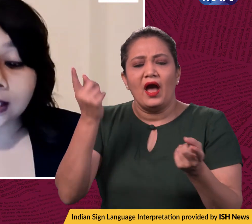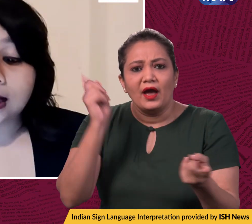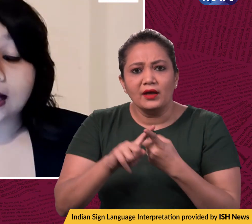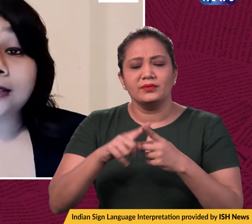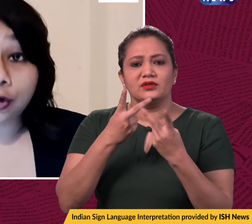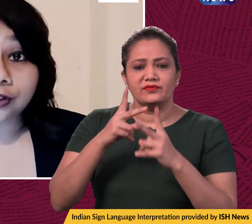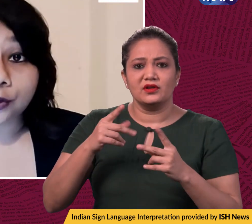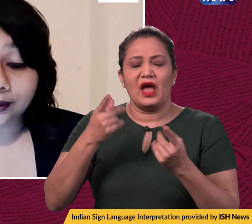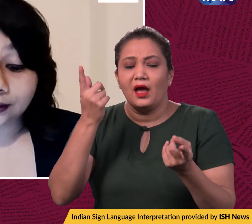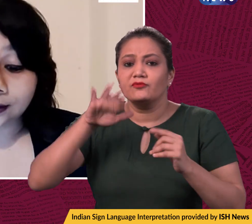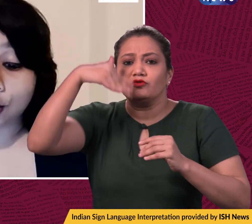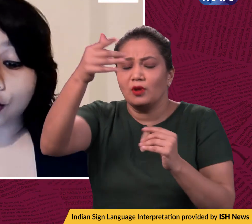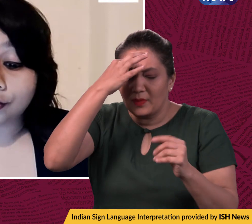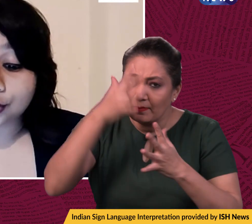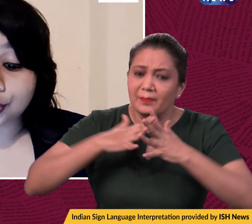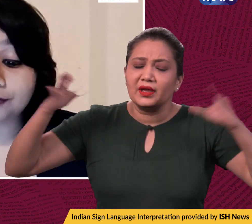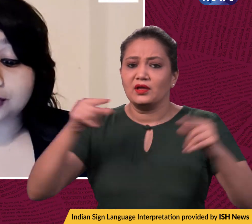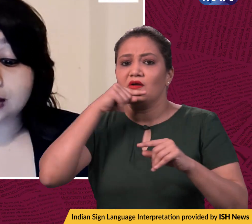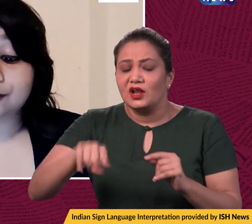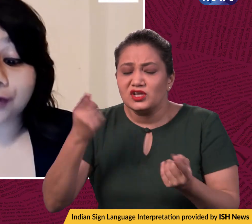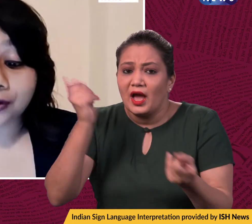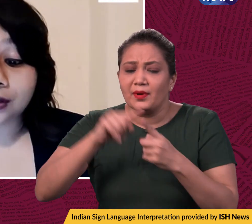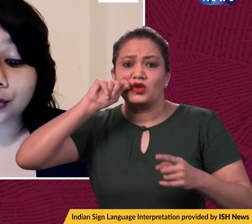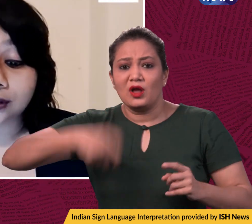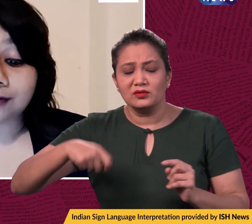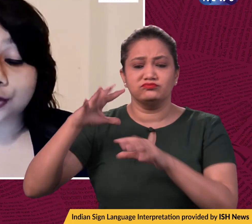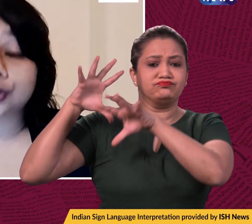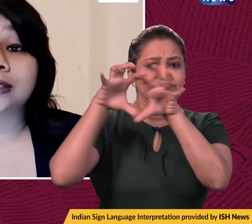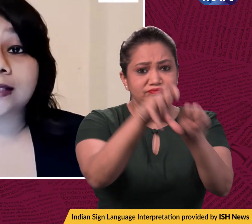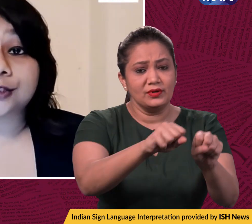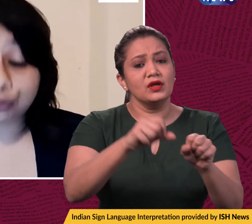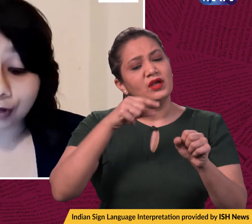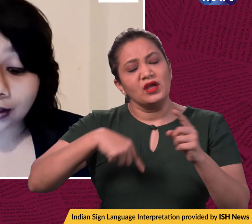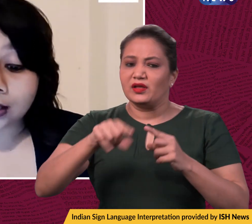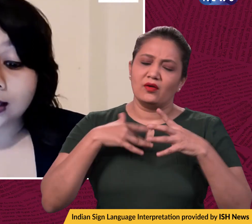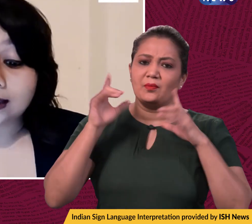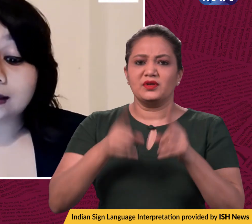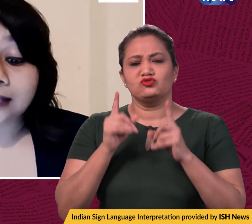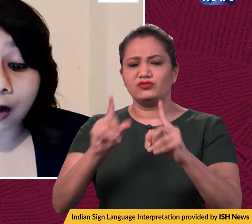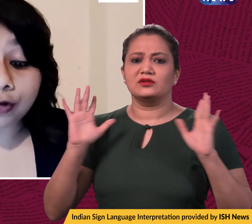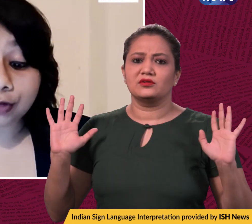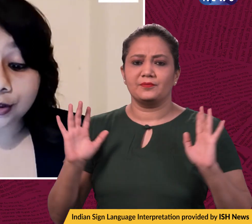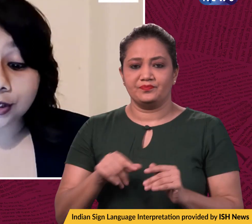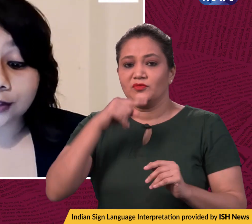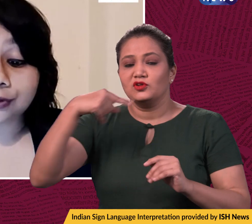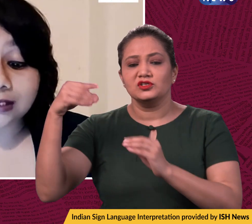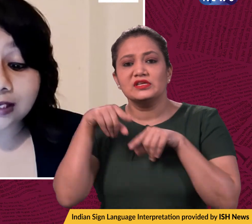and consequences on Russia if it takes further aggressive action against Ukraine. It is now on Russia to de